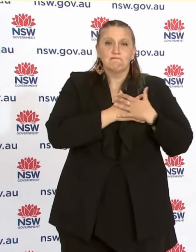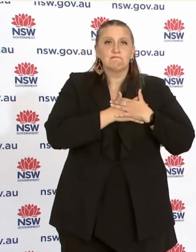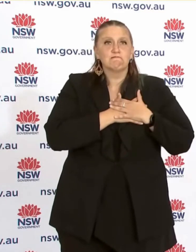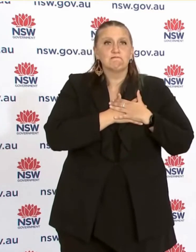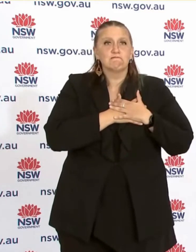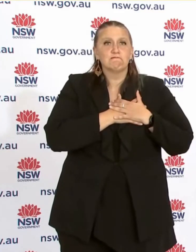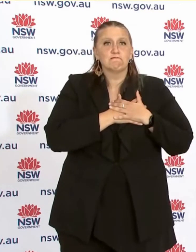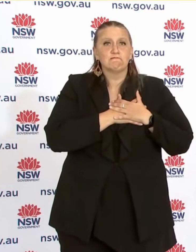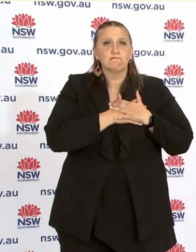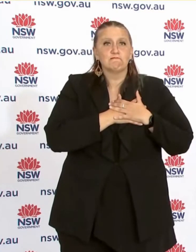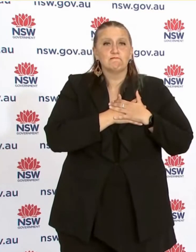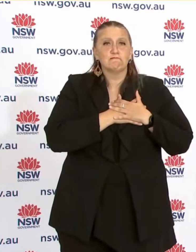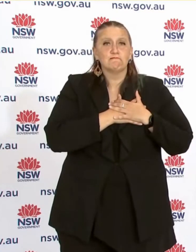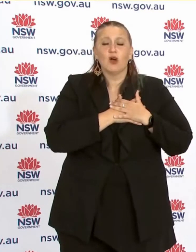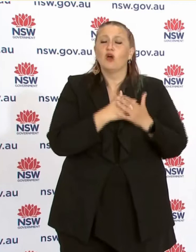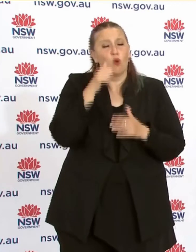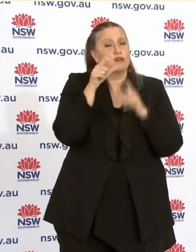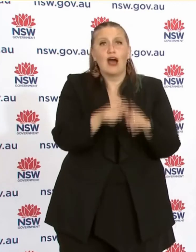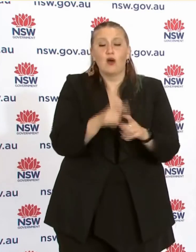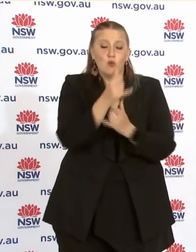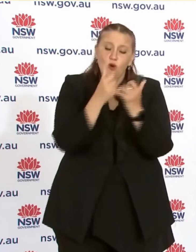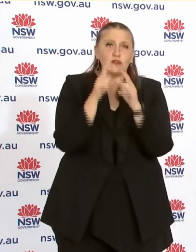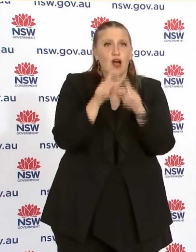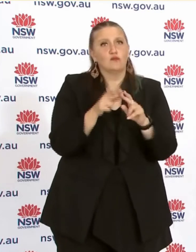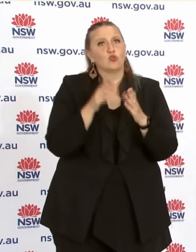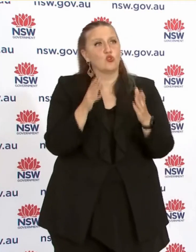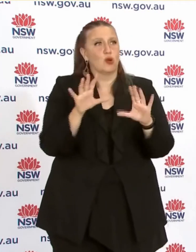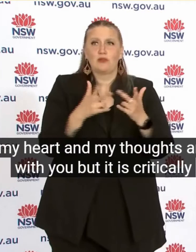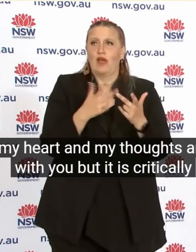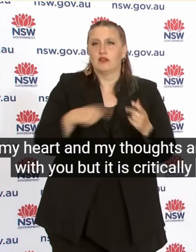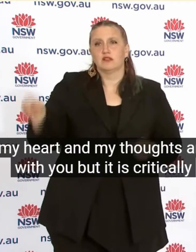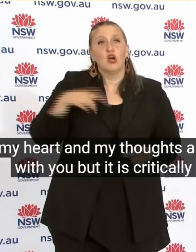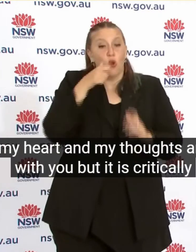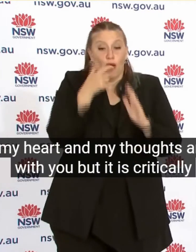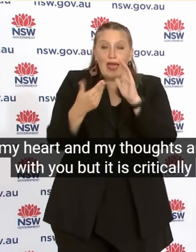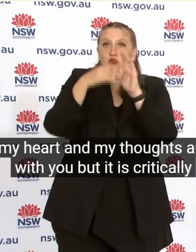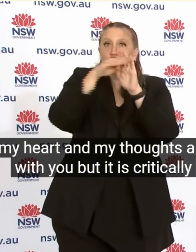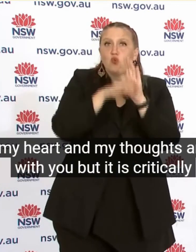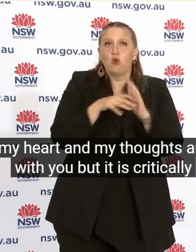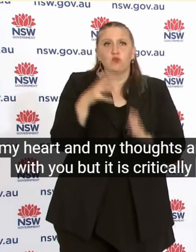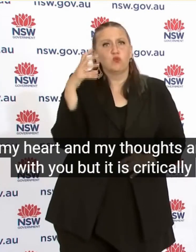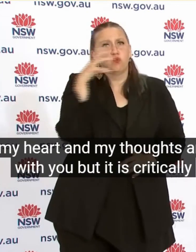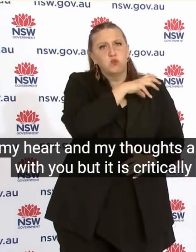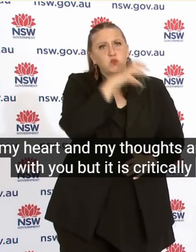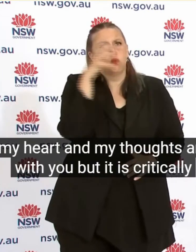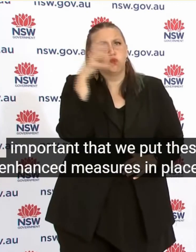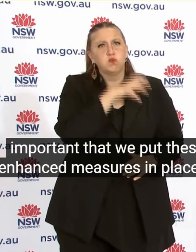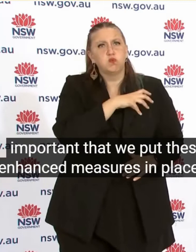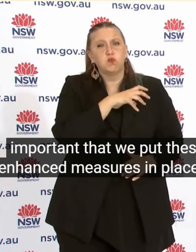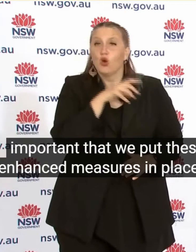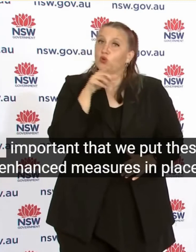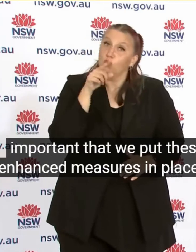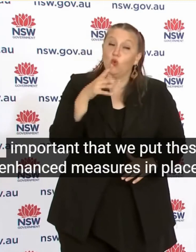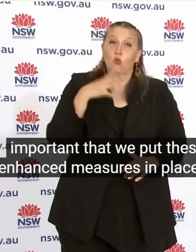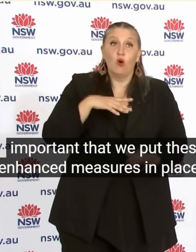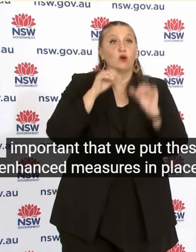But it is critically Important That we put these Enhanced measures In place To protect you And your loved ones